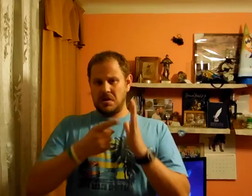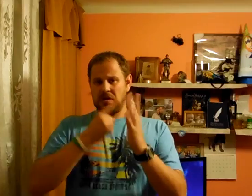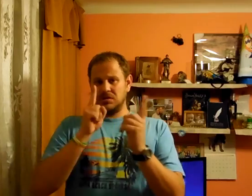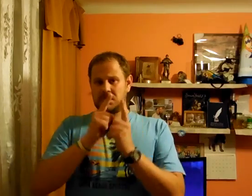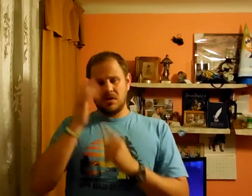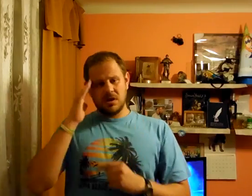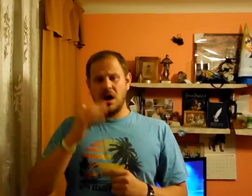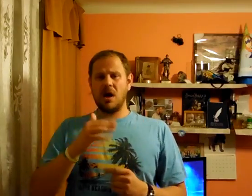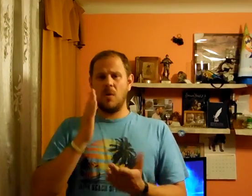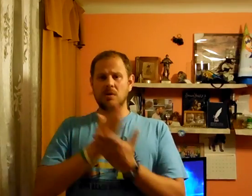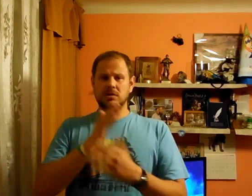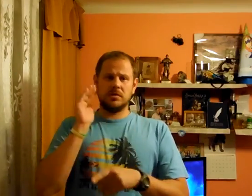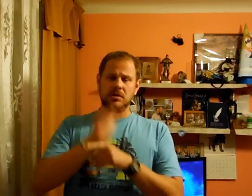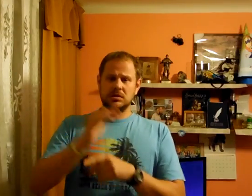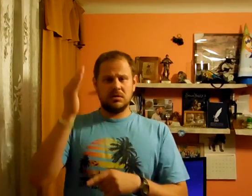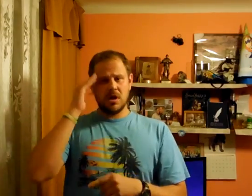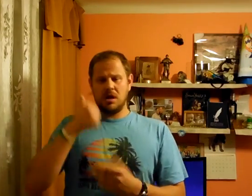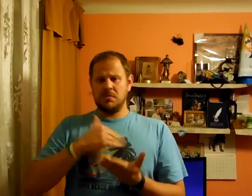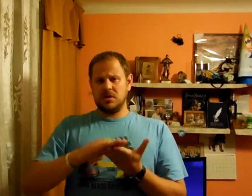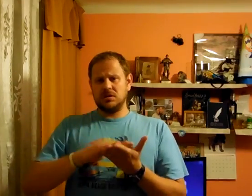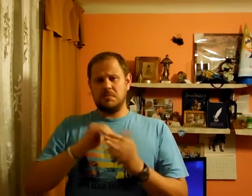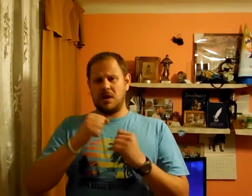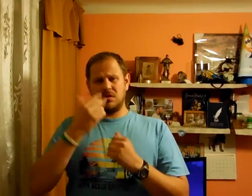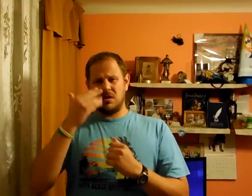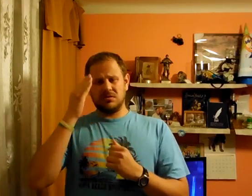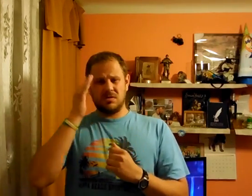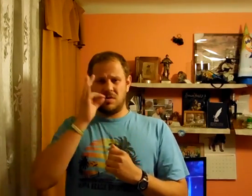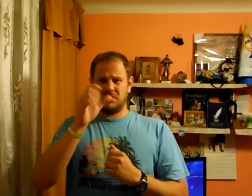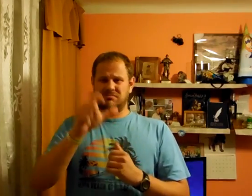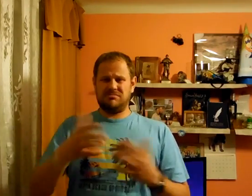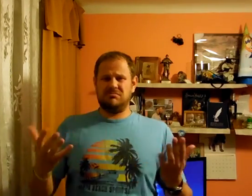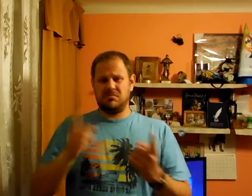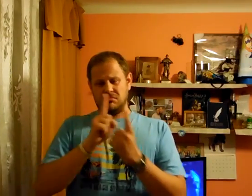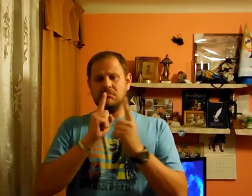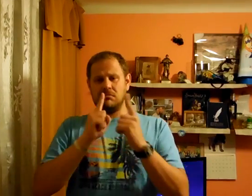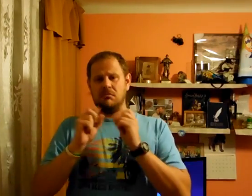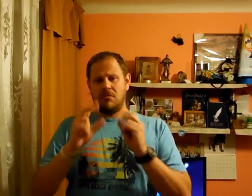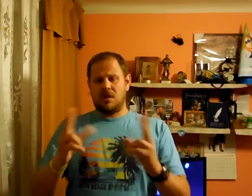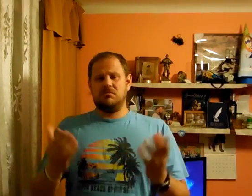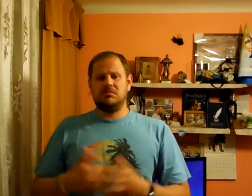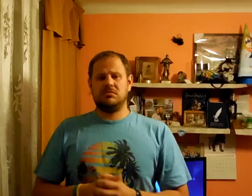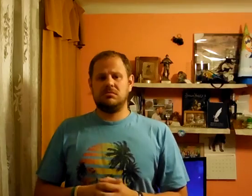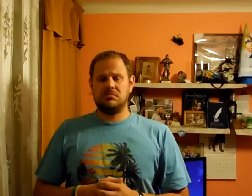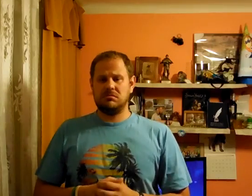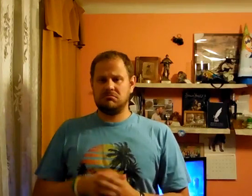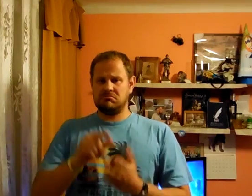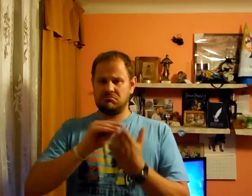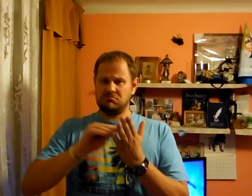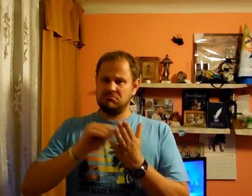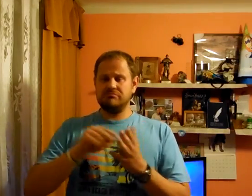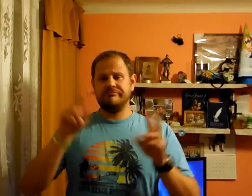Stay away! Get out of here! Stay with you! Come on! Come on! Come on!